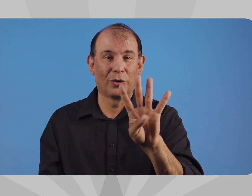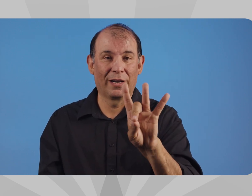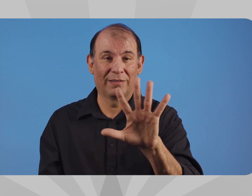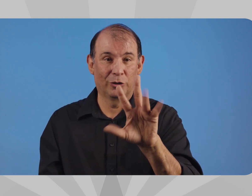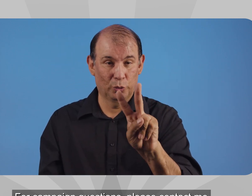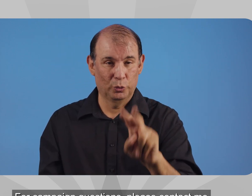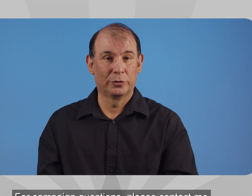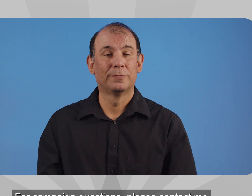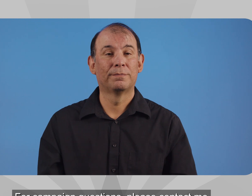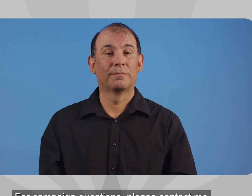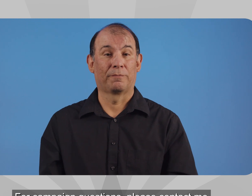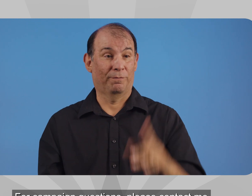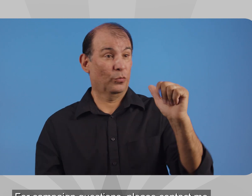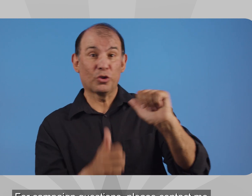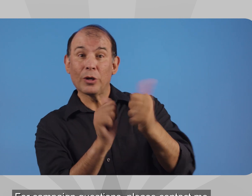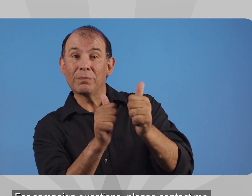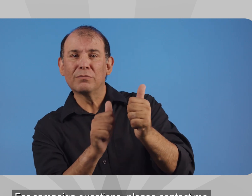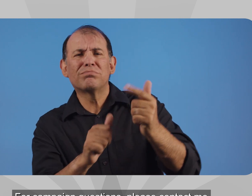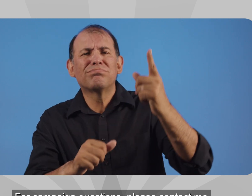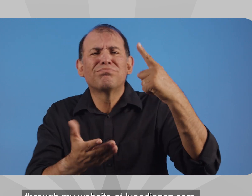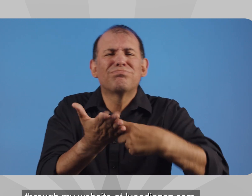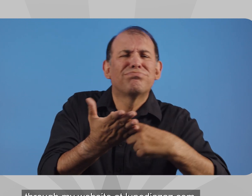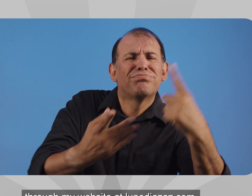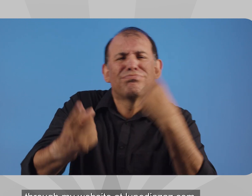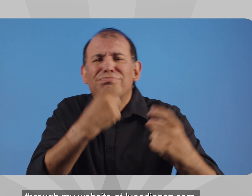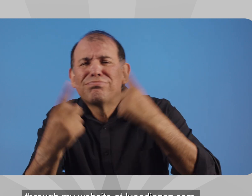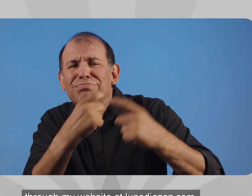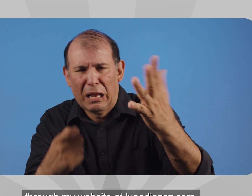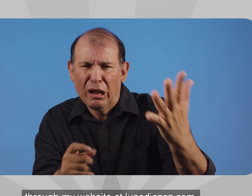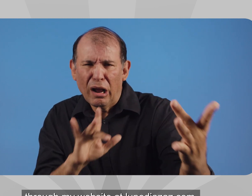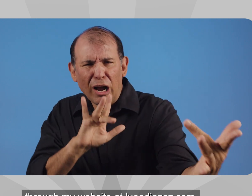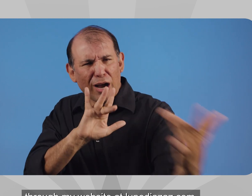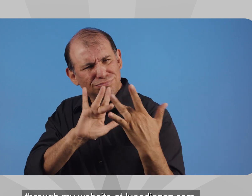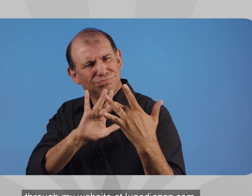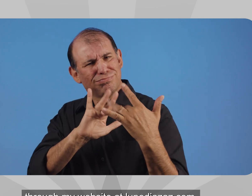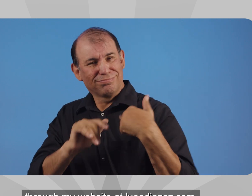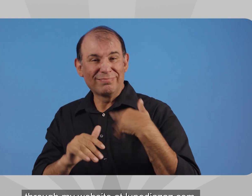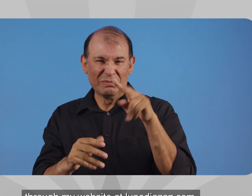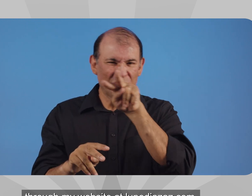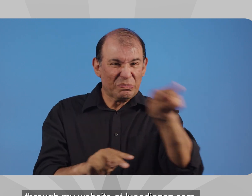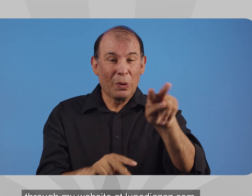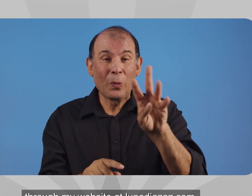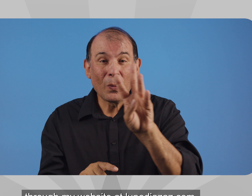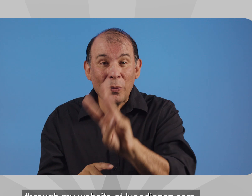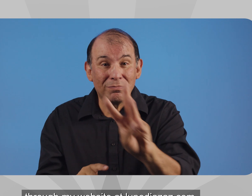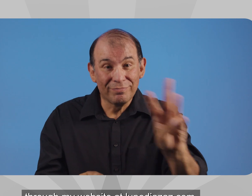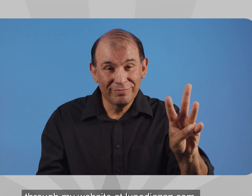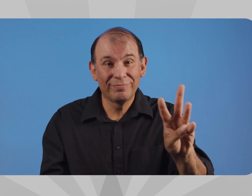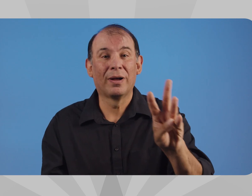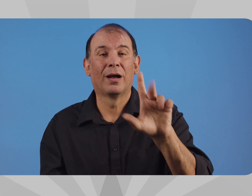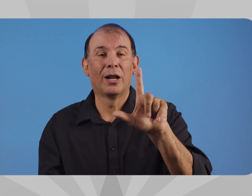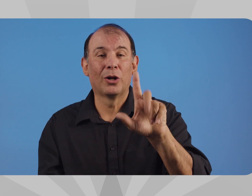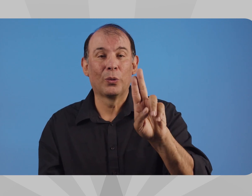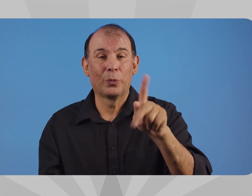For campaign questions, please contact me through my website at lupedsaz.com.